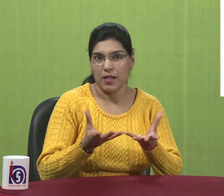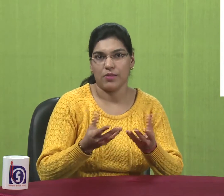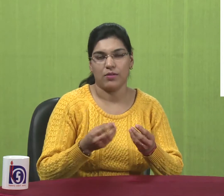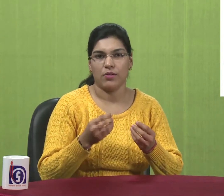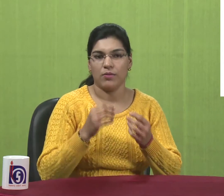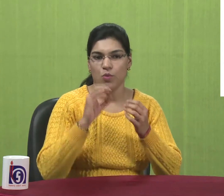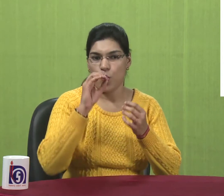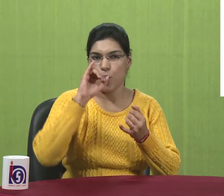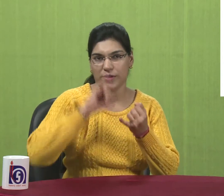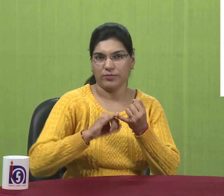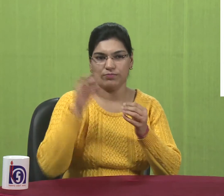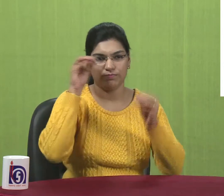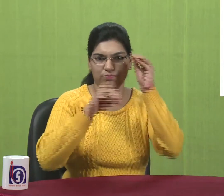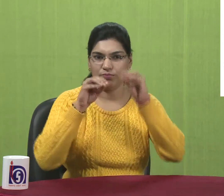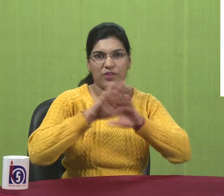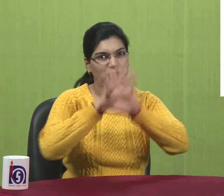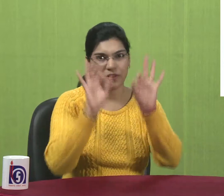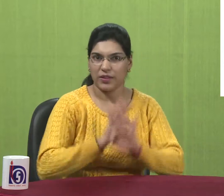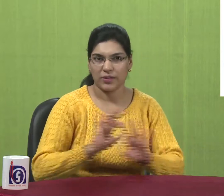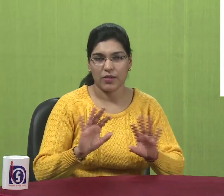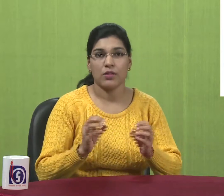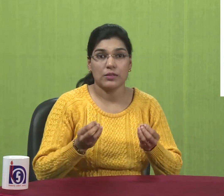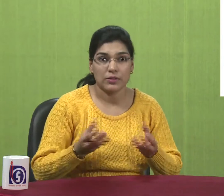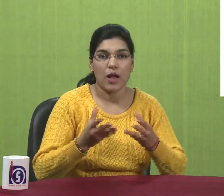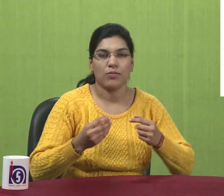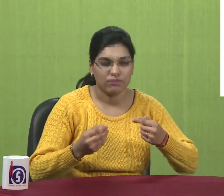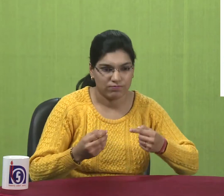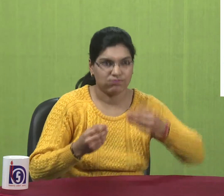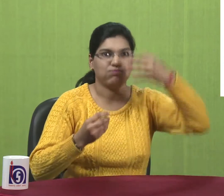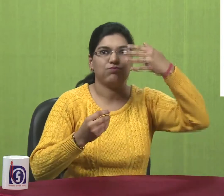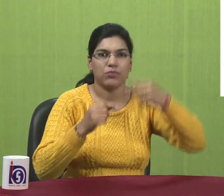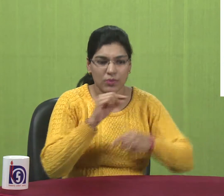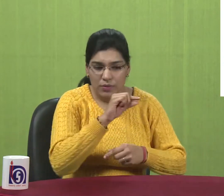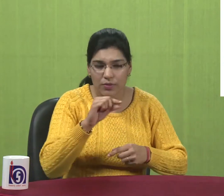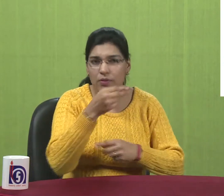So when you start your computer. So starts with start menu.